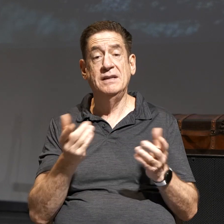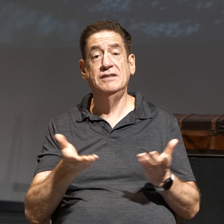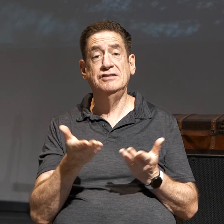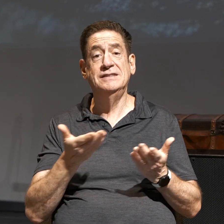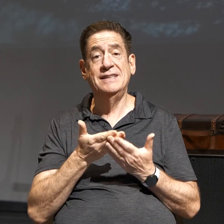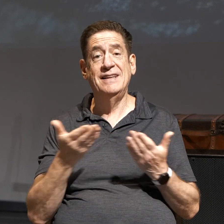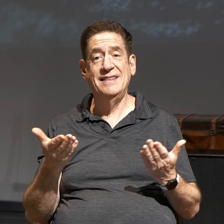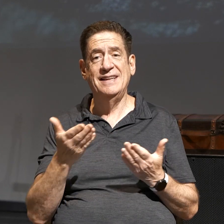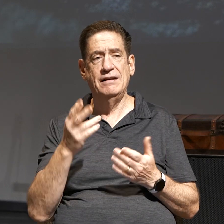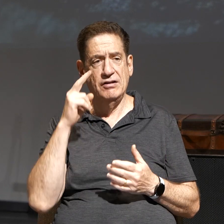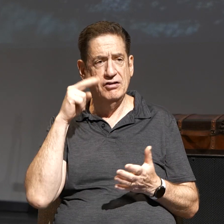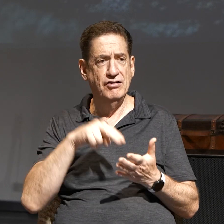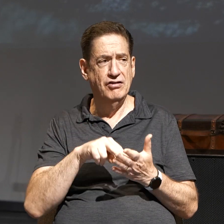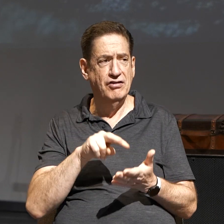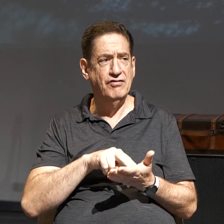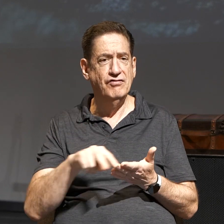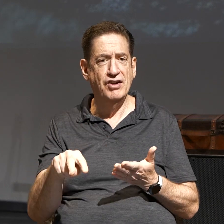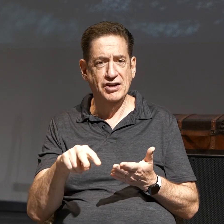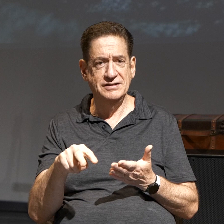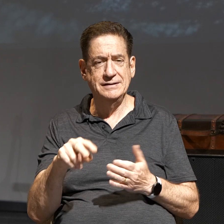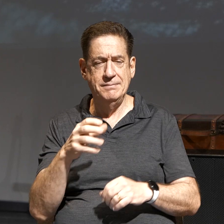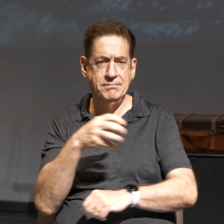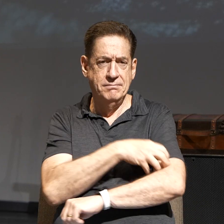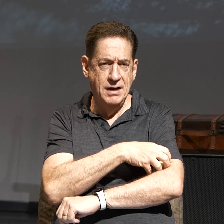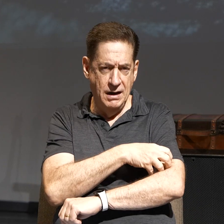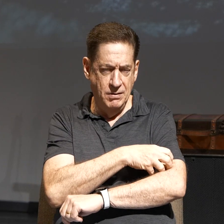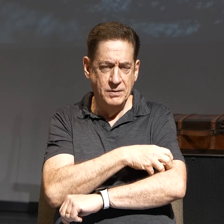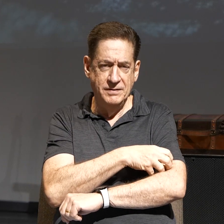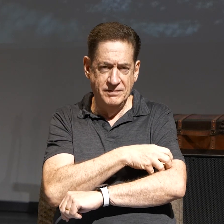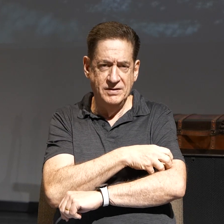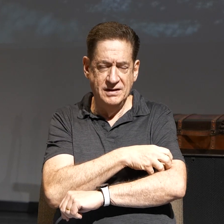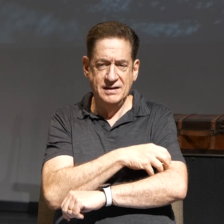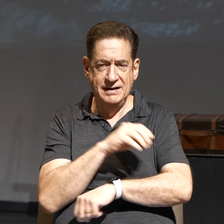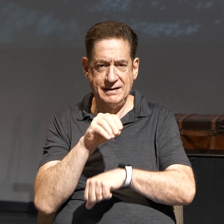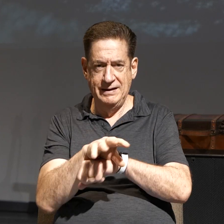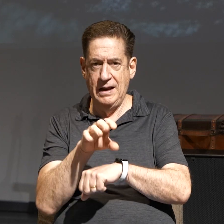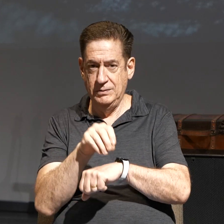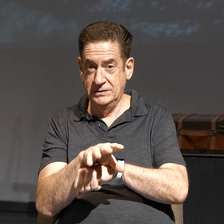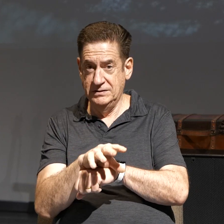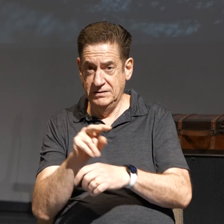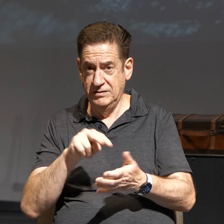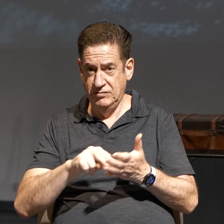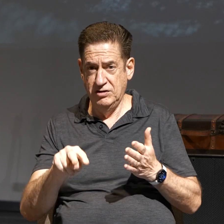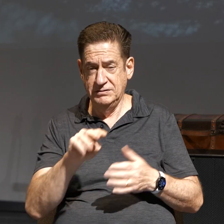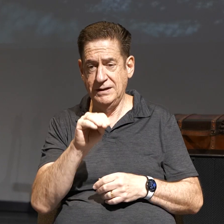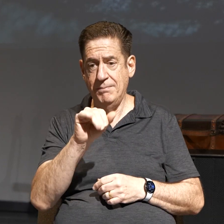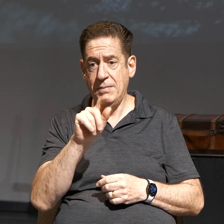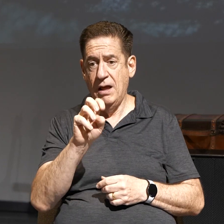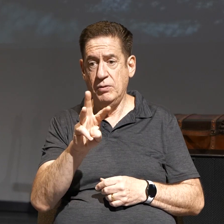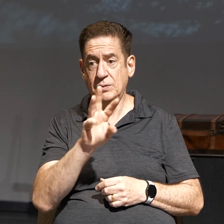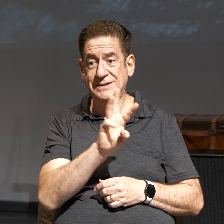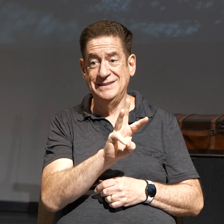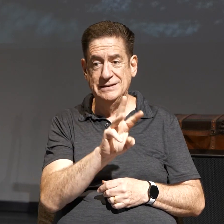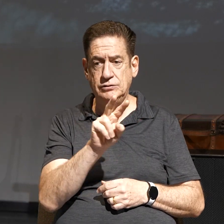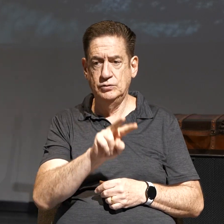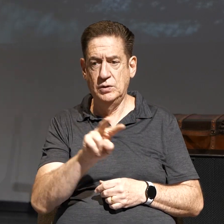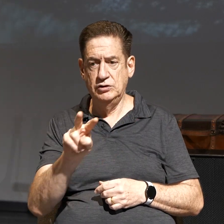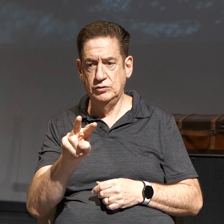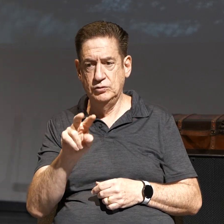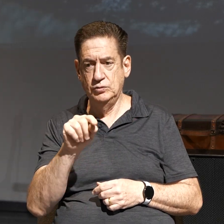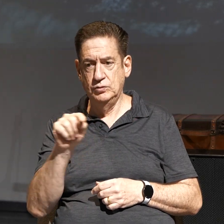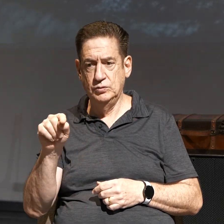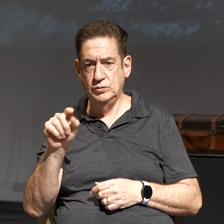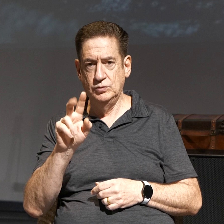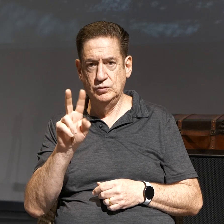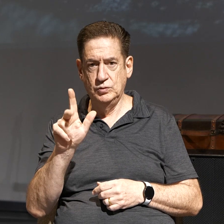at this verse. This is a powerful… Here's a counseling verse. Matthew 6, 22 and 23, up on the screen. Let's walk through